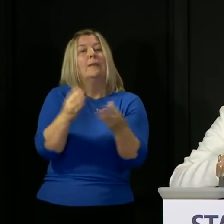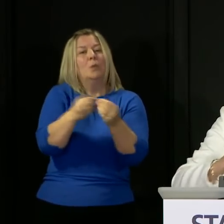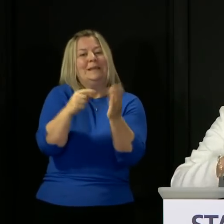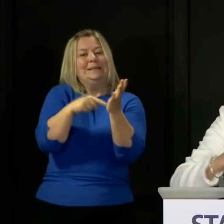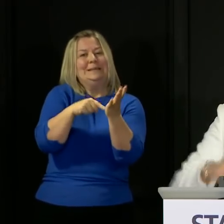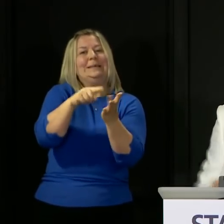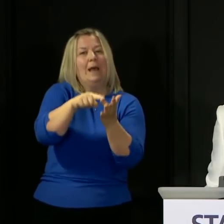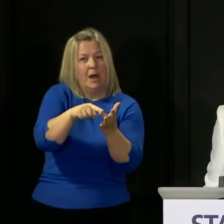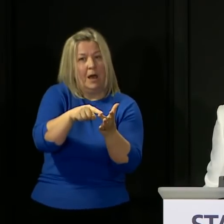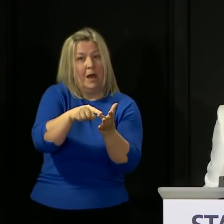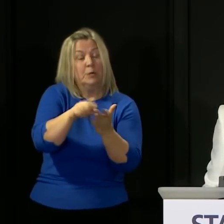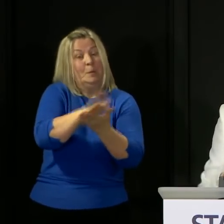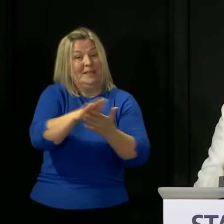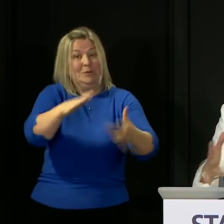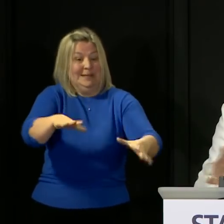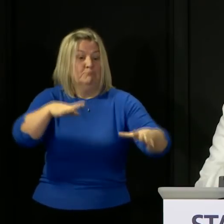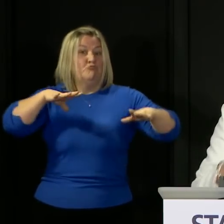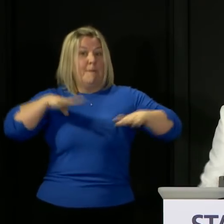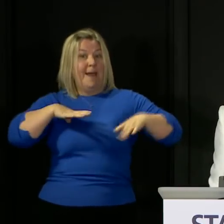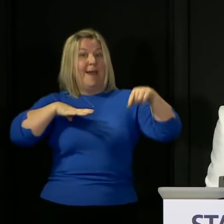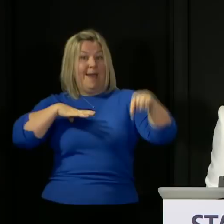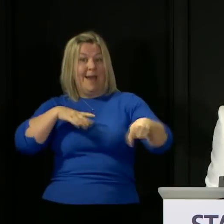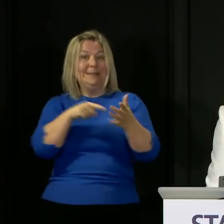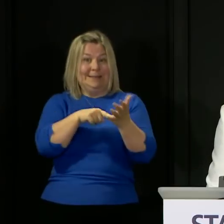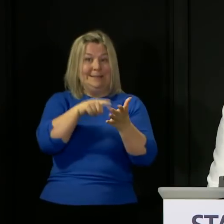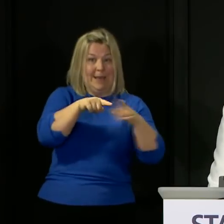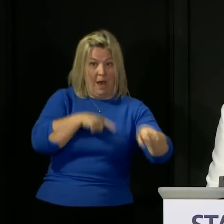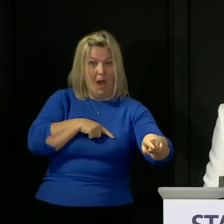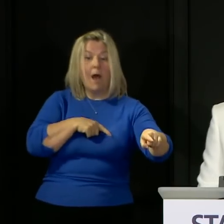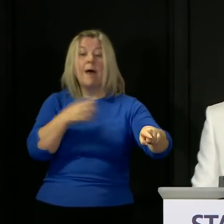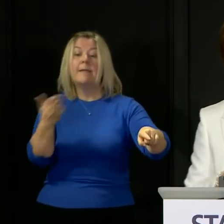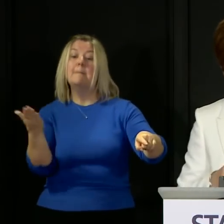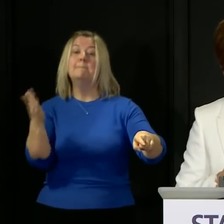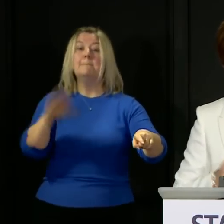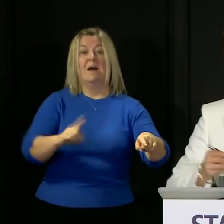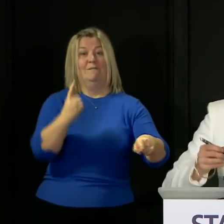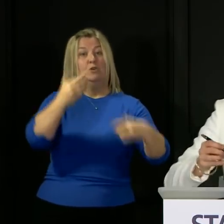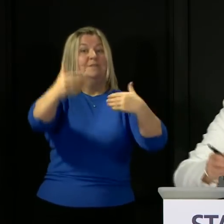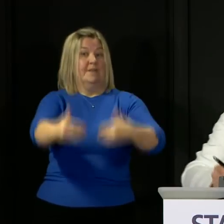we have those things in sync and that that's part of the careful planning that we're doing.